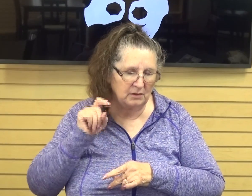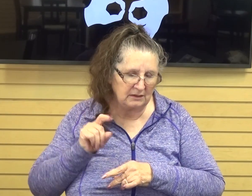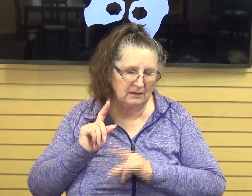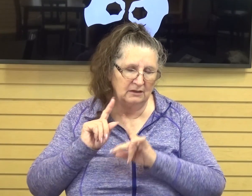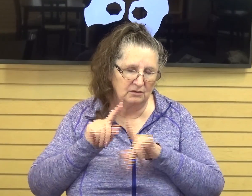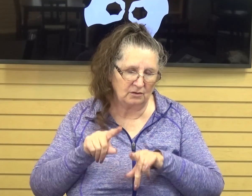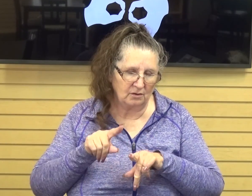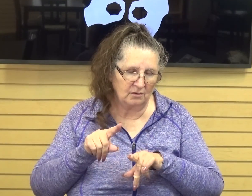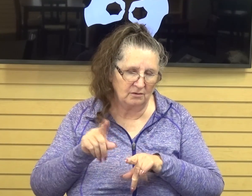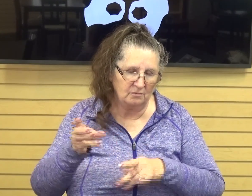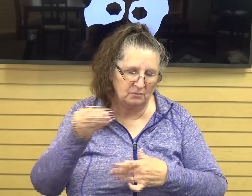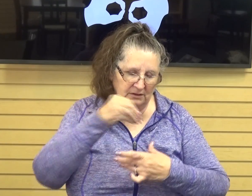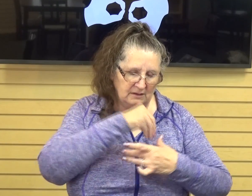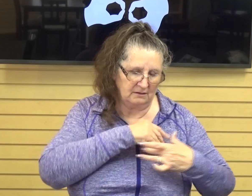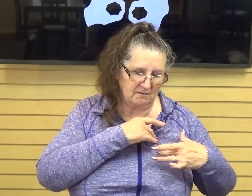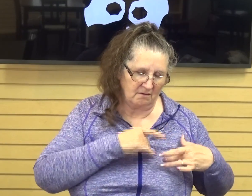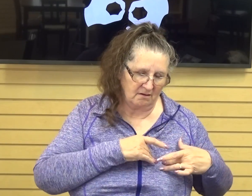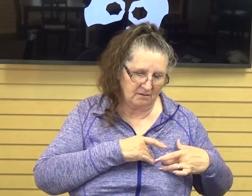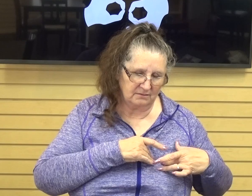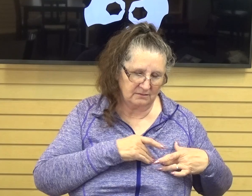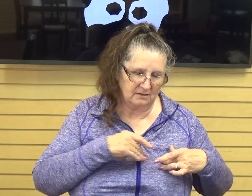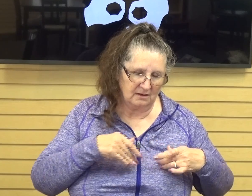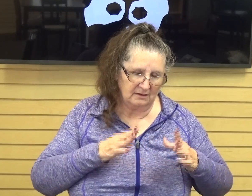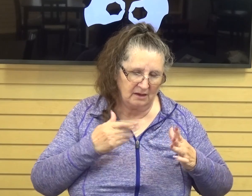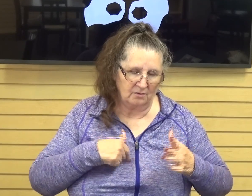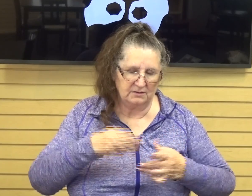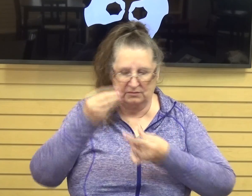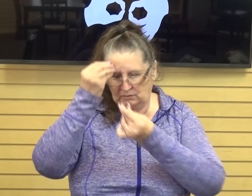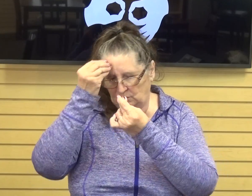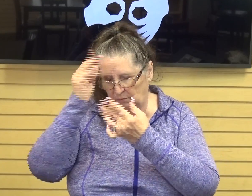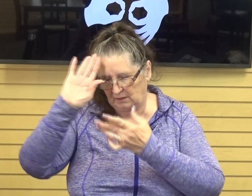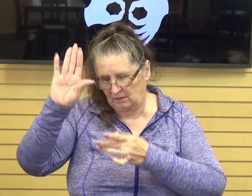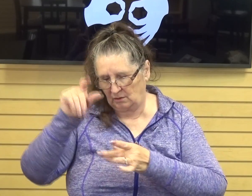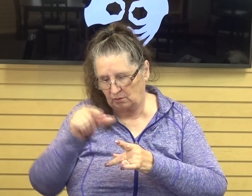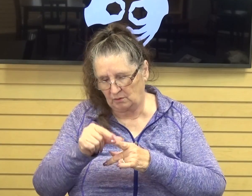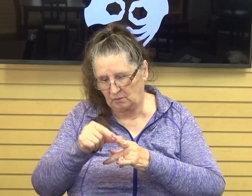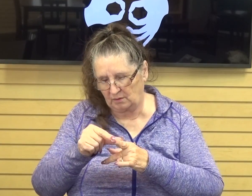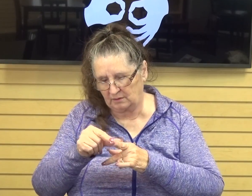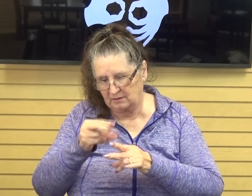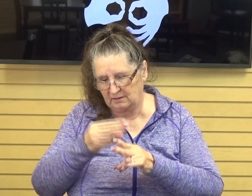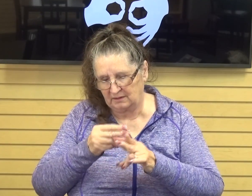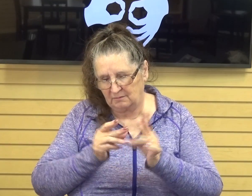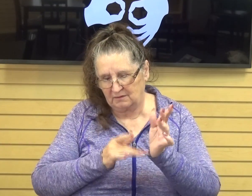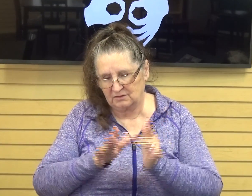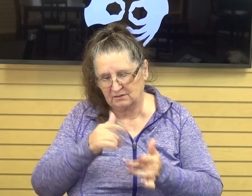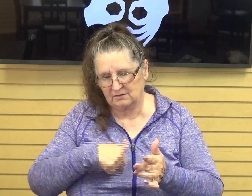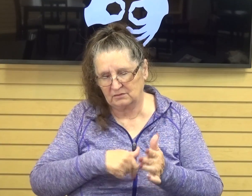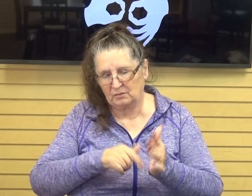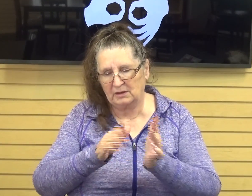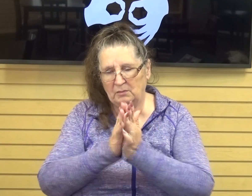in our hearts today. And may we be obedient to your word. In the name of Jesus, we pray. Amen.